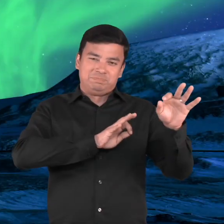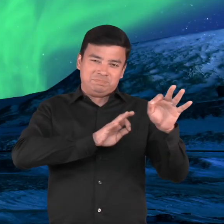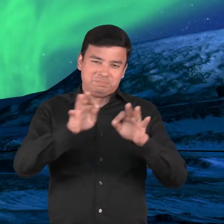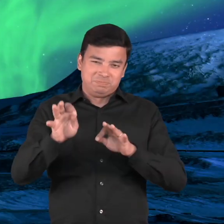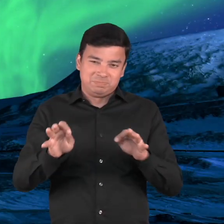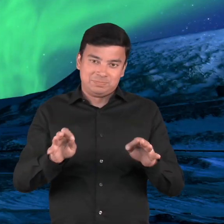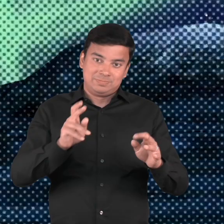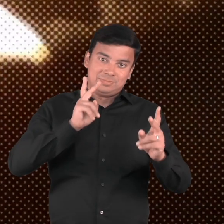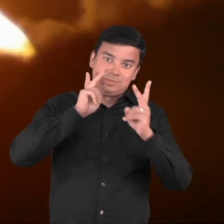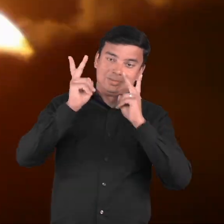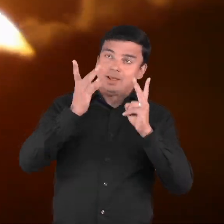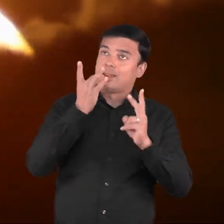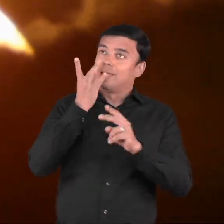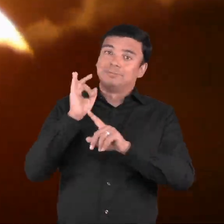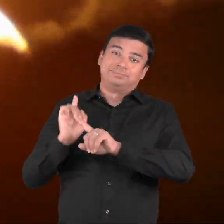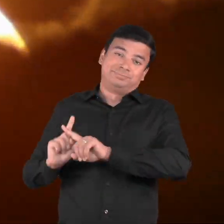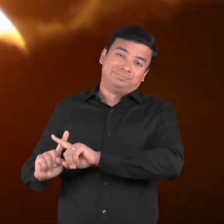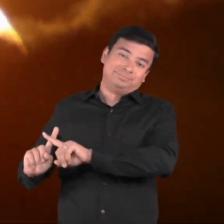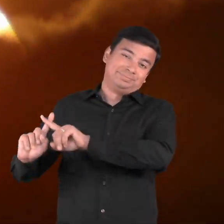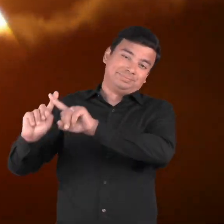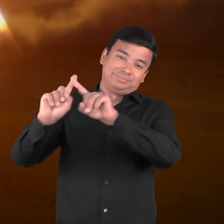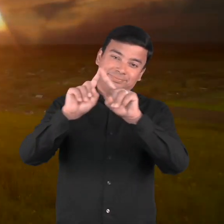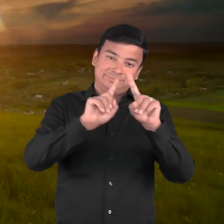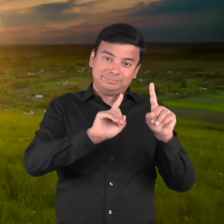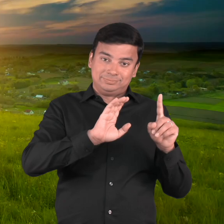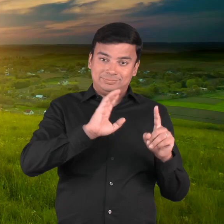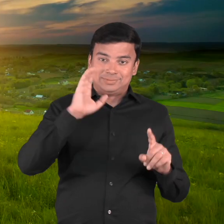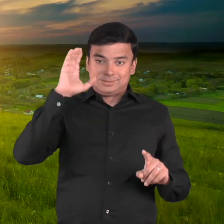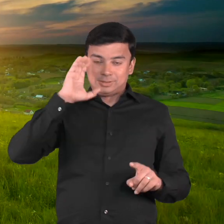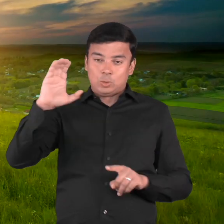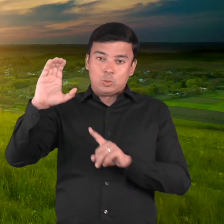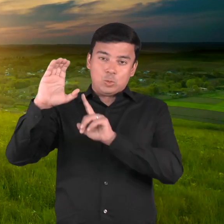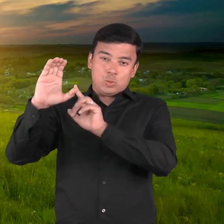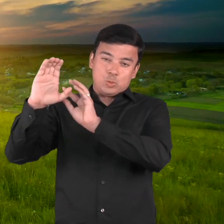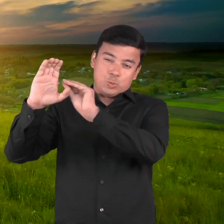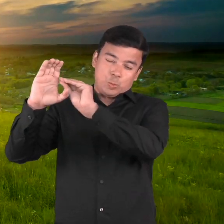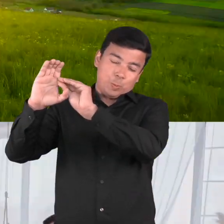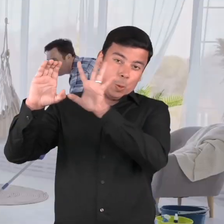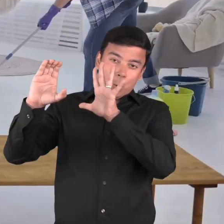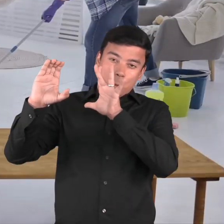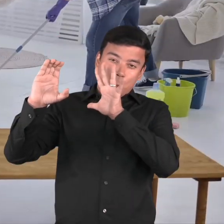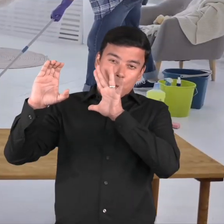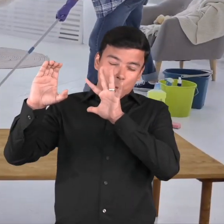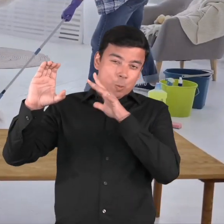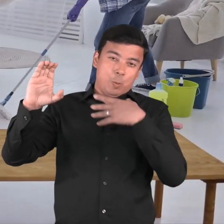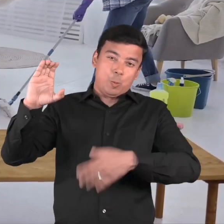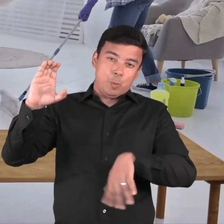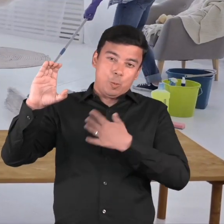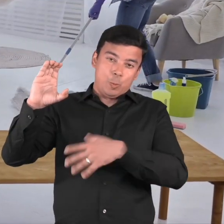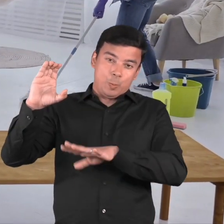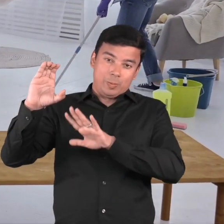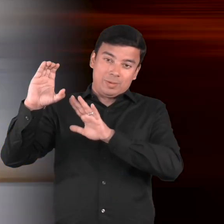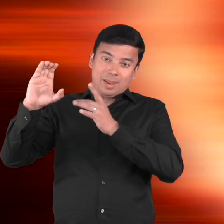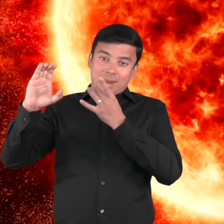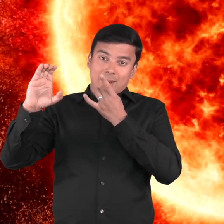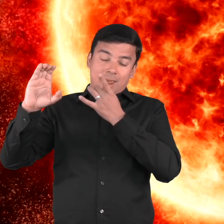sky. The sun is one of the brightest lights. The sun gives off light, heat,